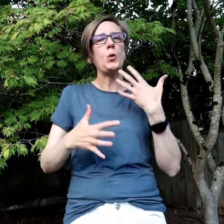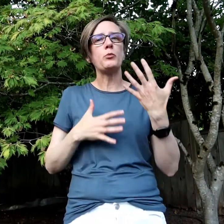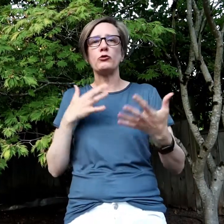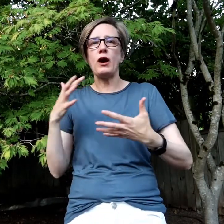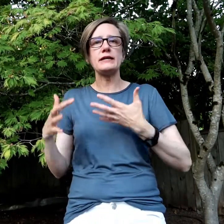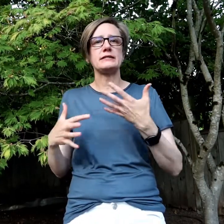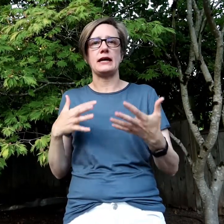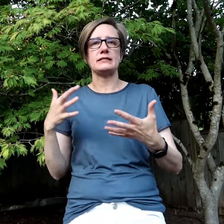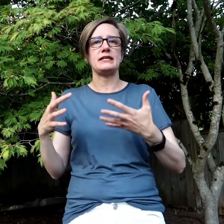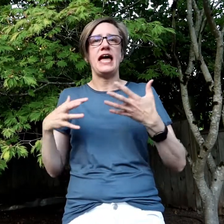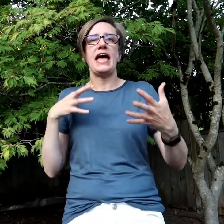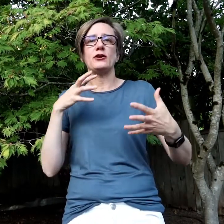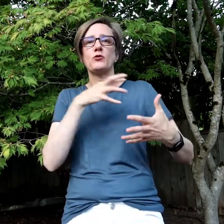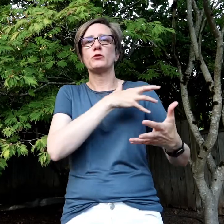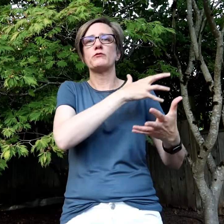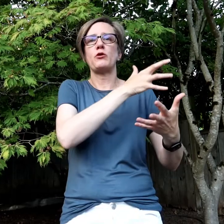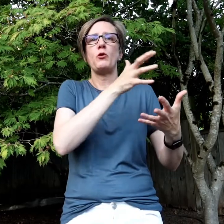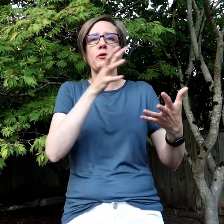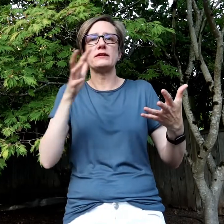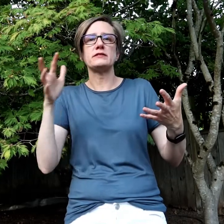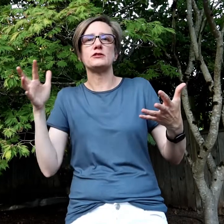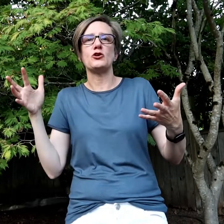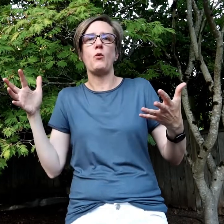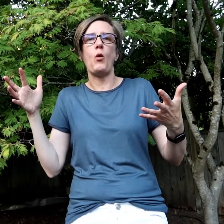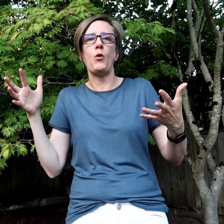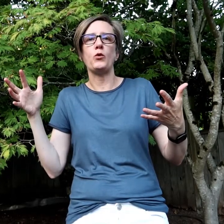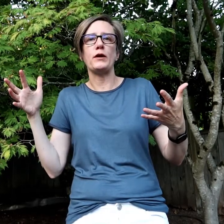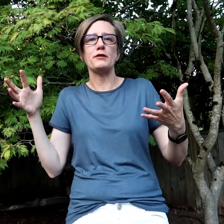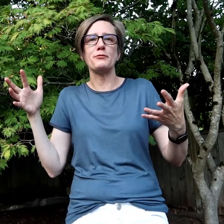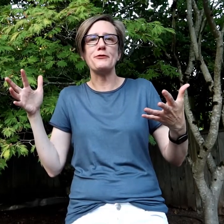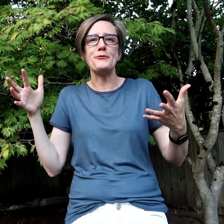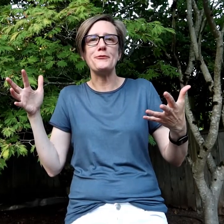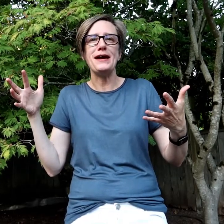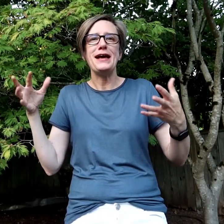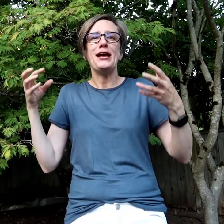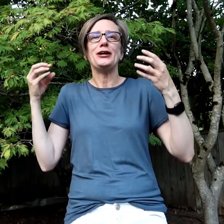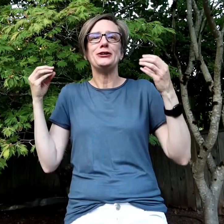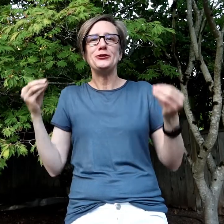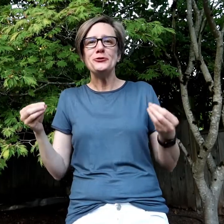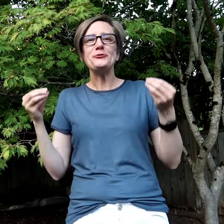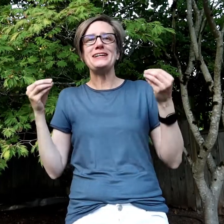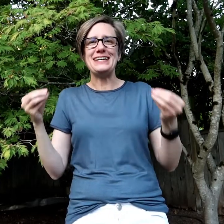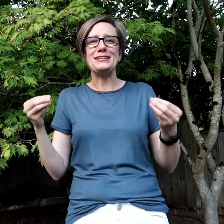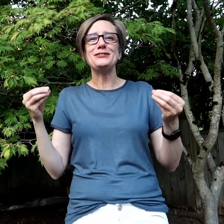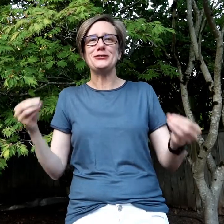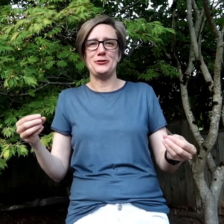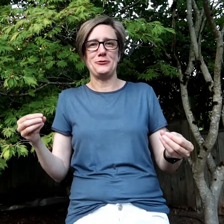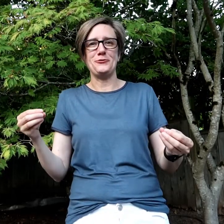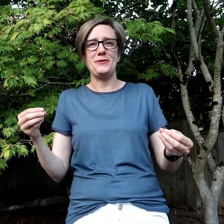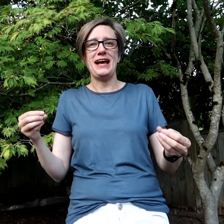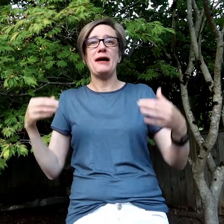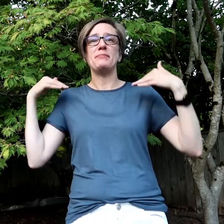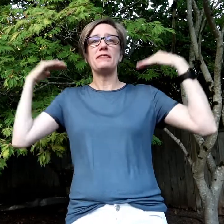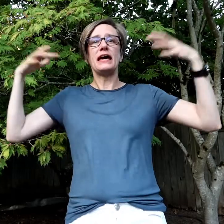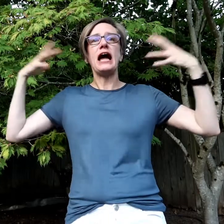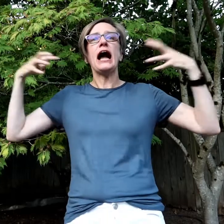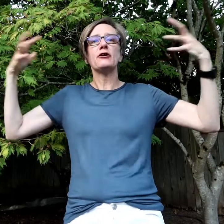process. And in order for the whole process to go all the way through, you need to be at that higher